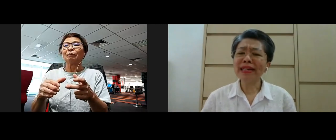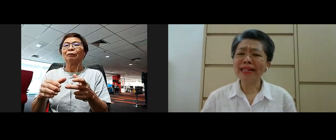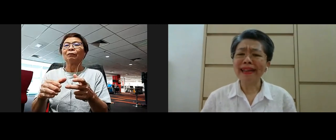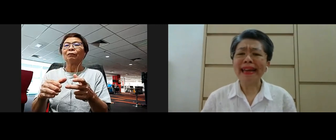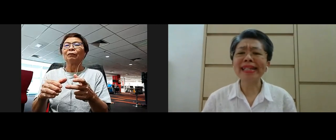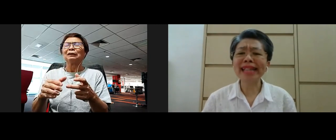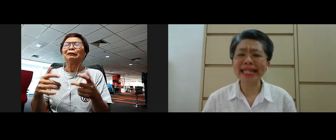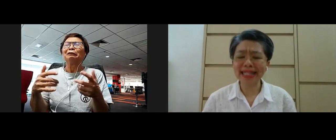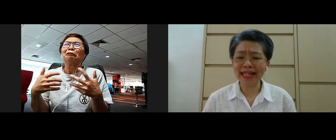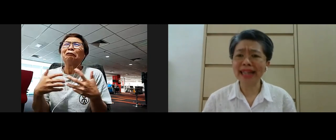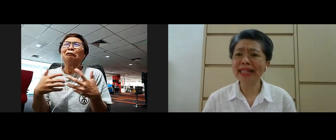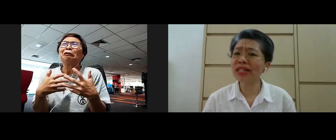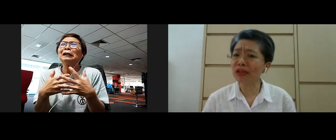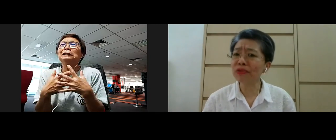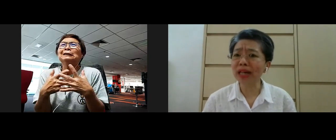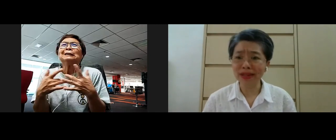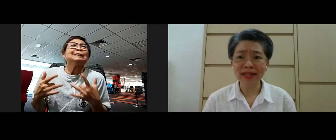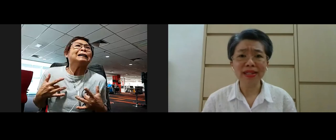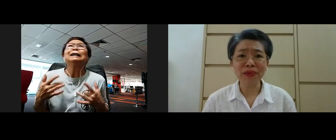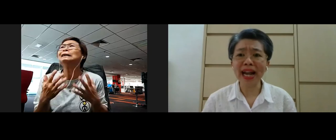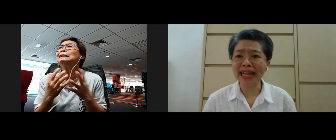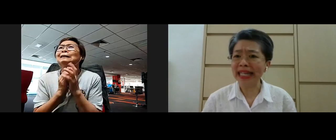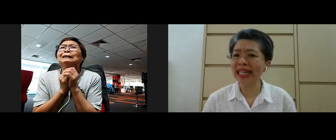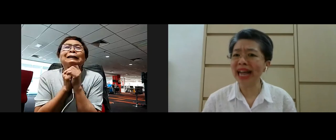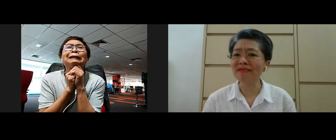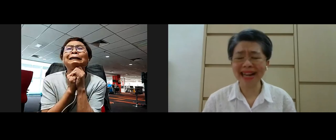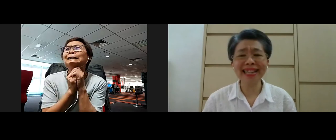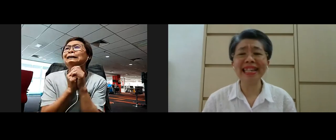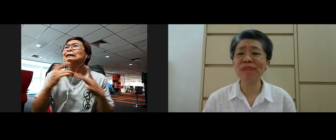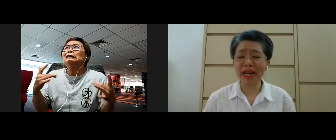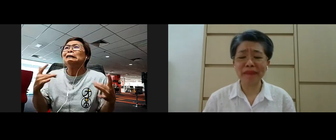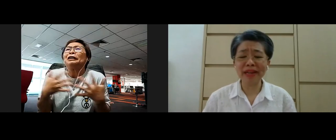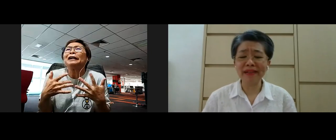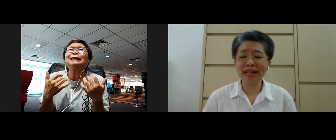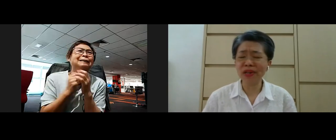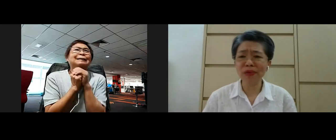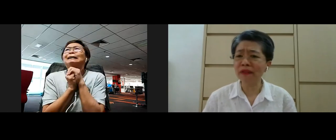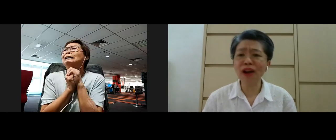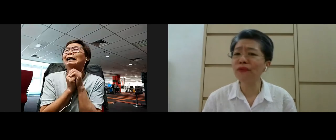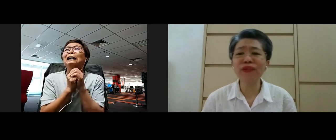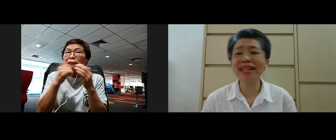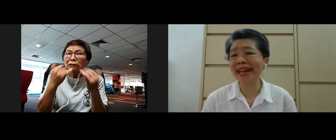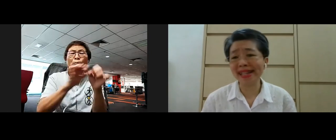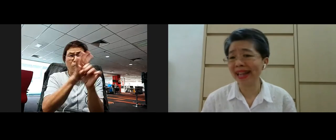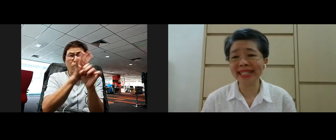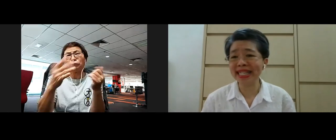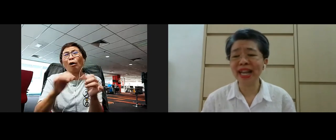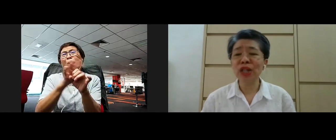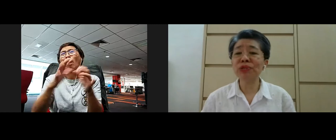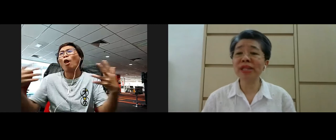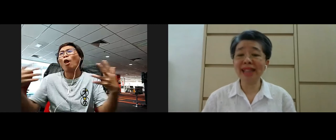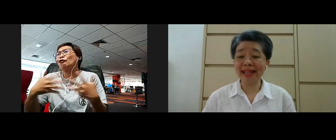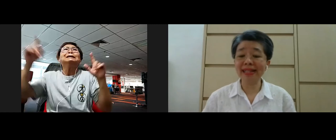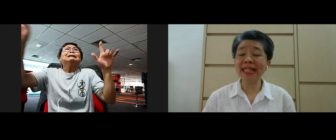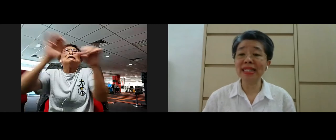fear fear and anxiety I think this third group we are in it now right in this pandemic right because we have a lot of fear and anxiety